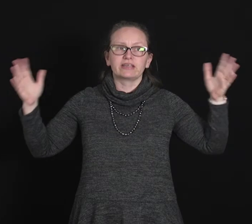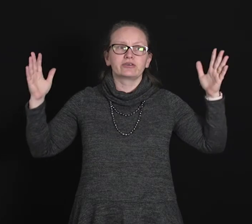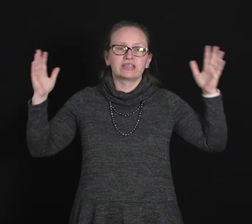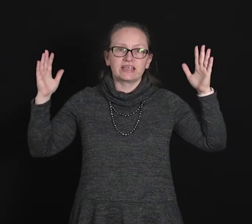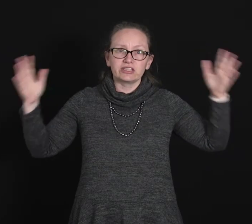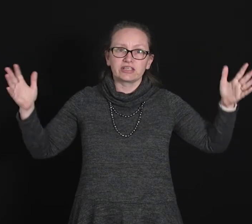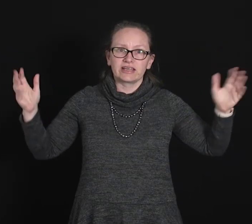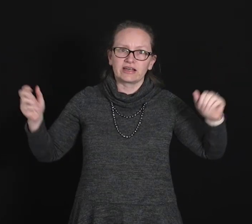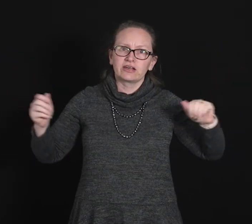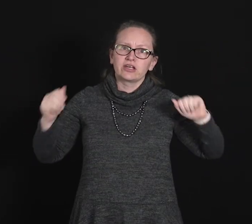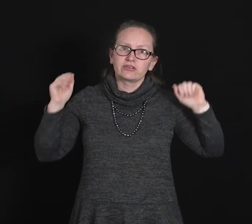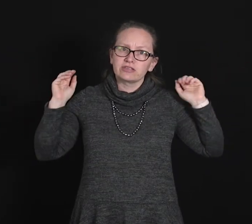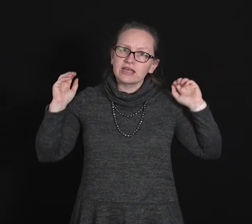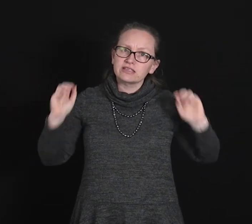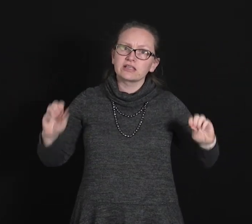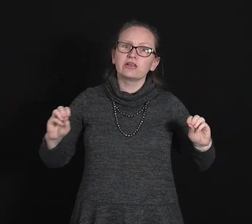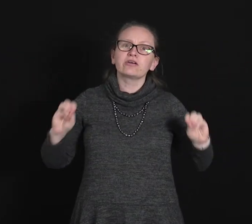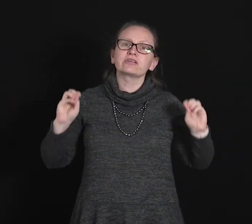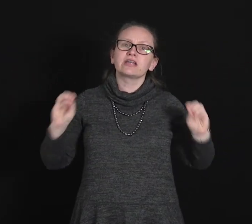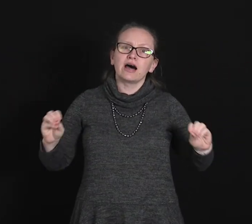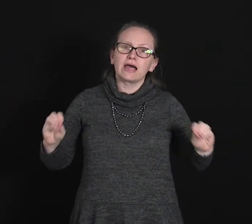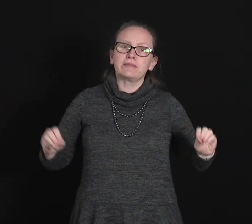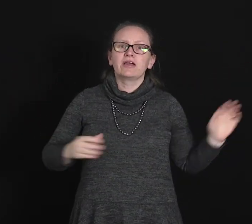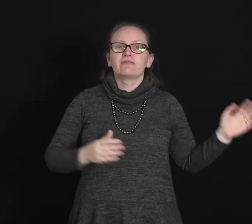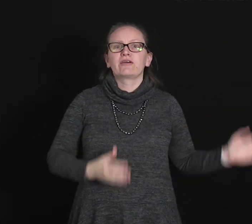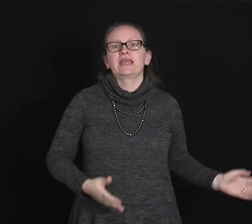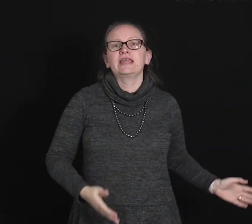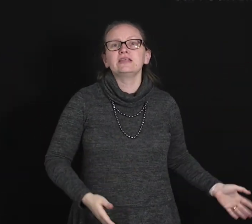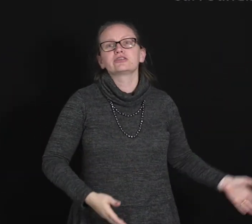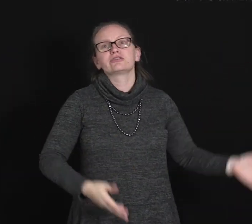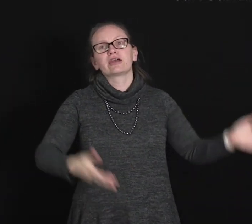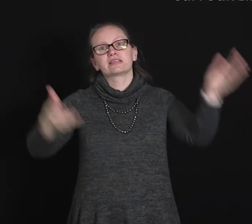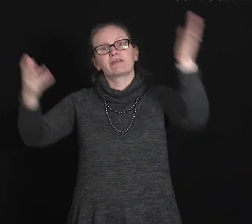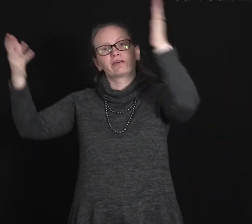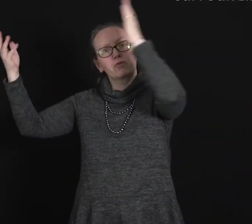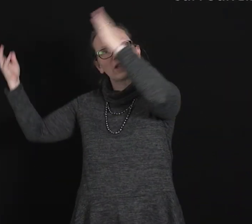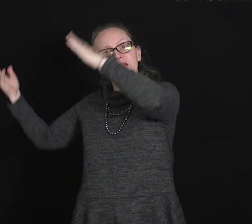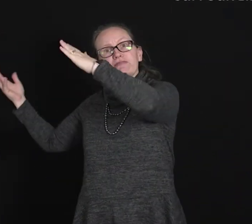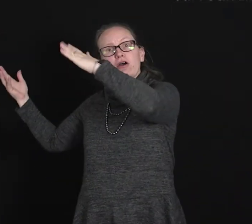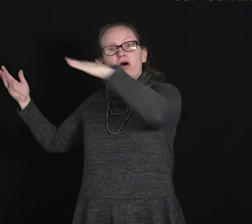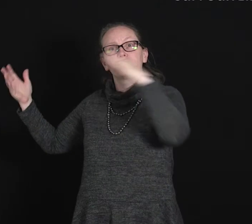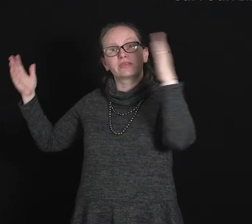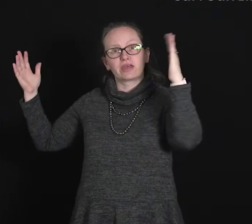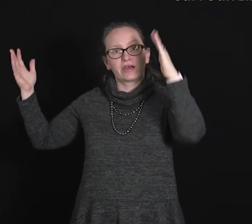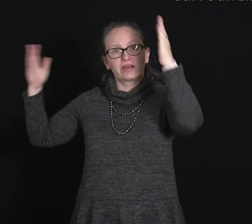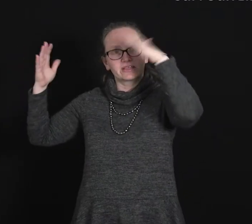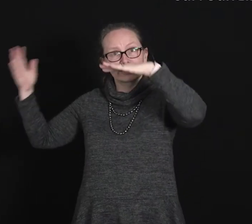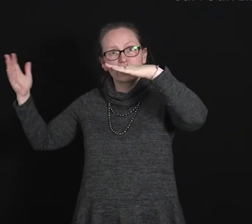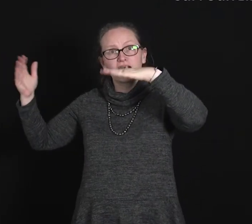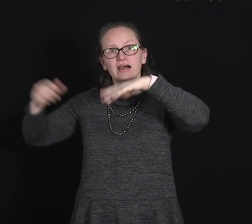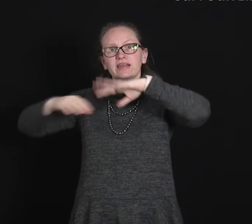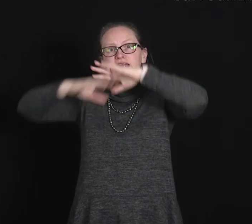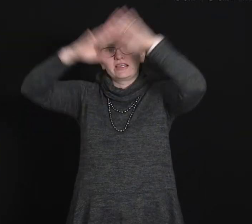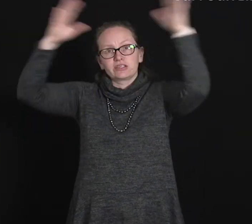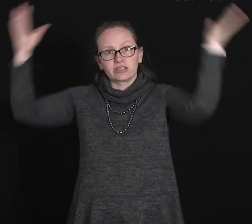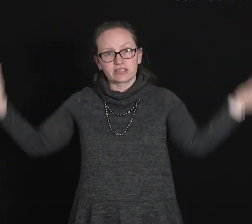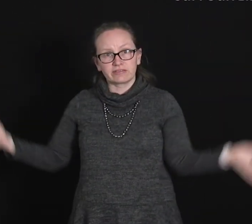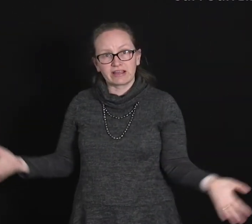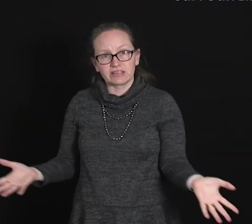good insulator. So it takes a long time for heat to transfer away from the star into the surrounding